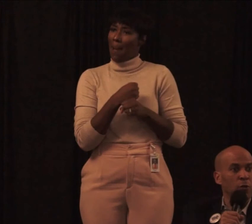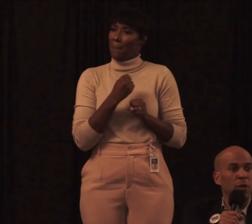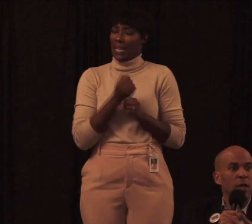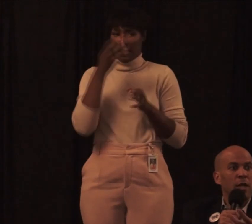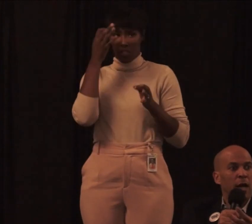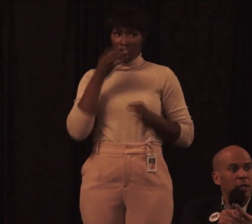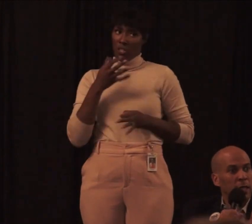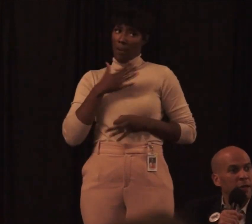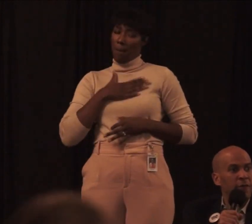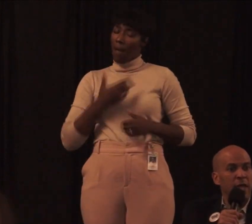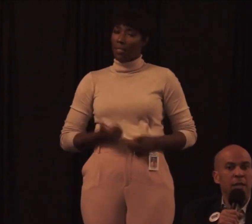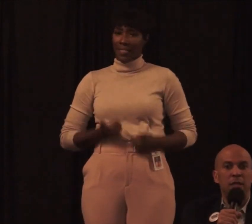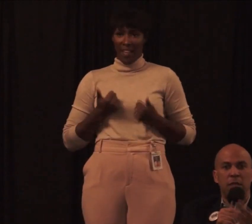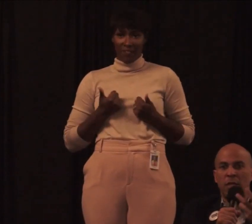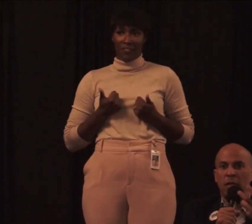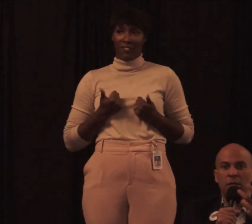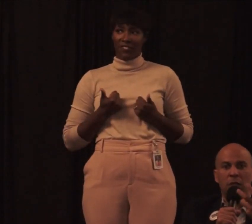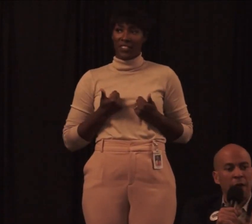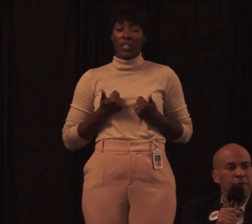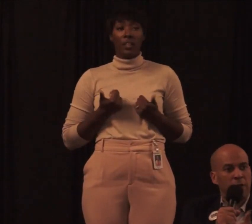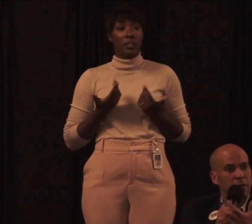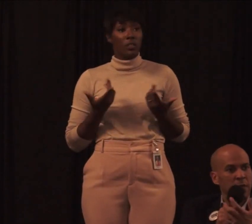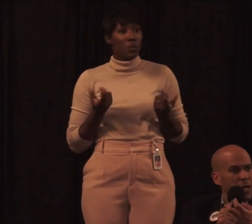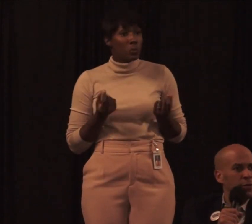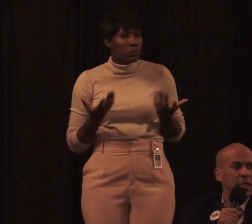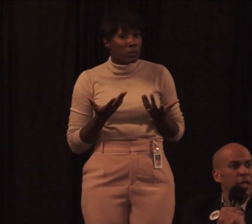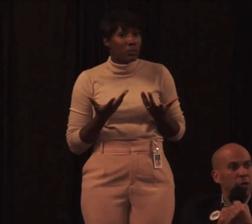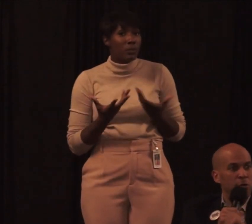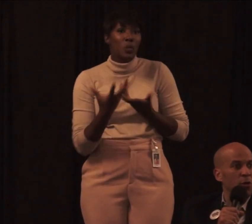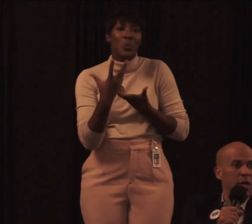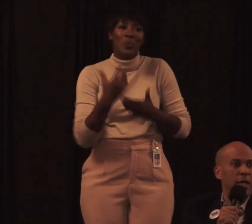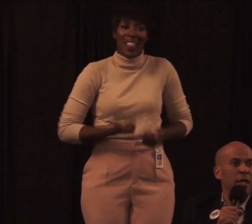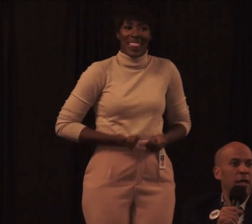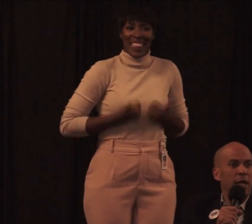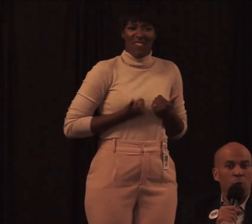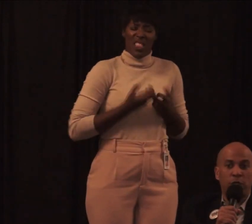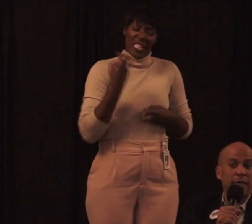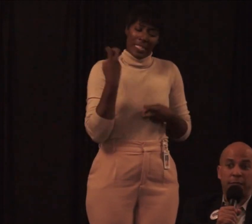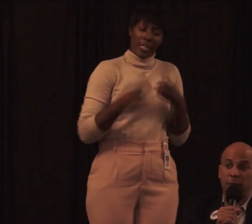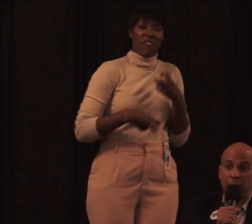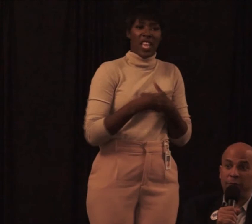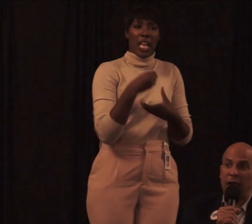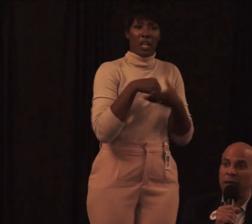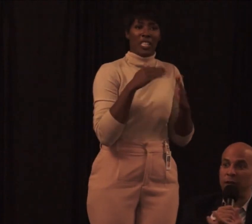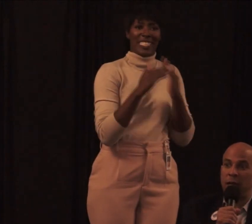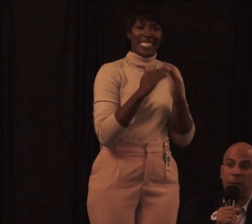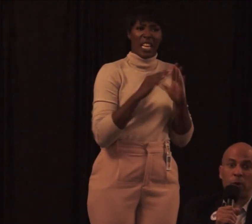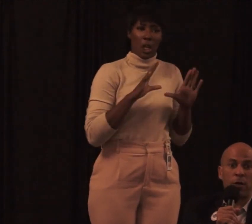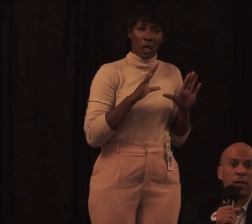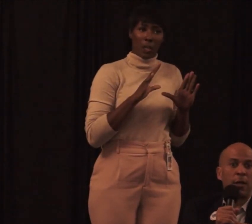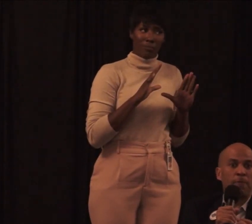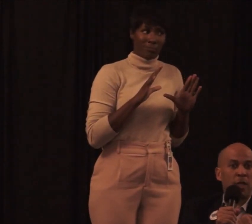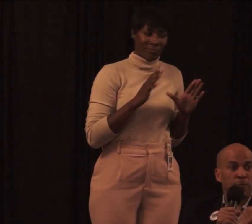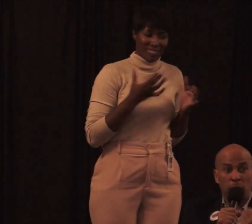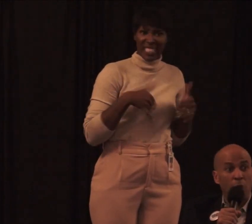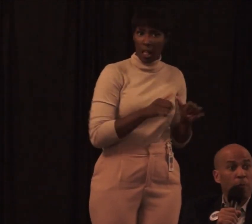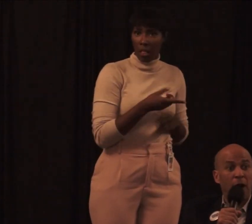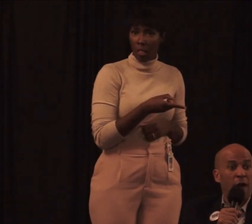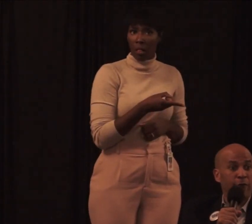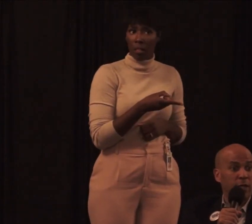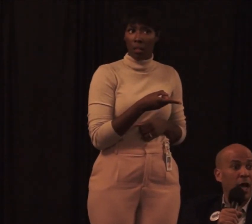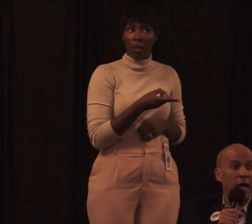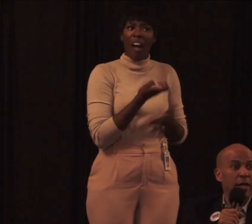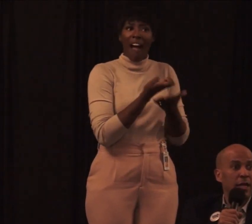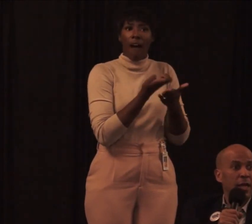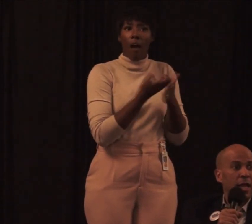my life to live in the tough inner city community in which I still live. I live in a neighborhood that's below